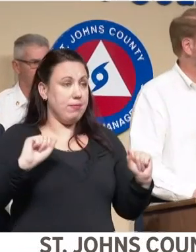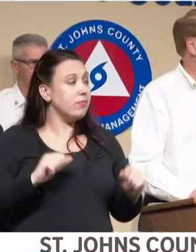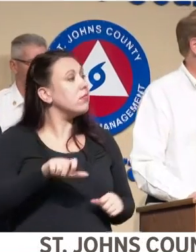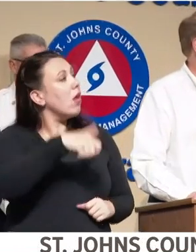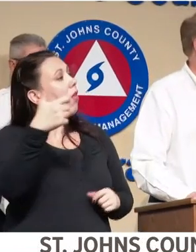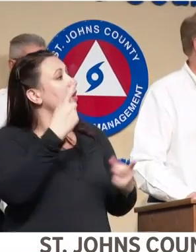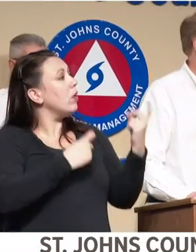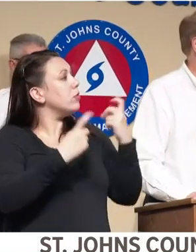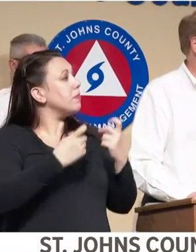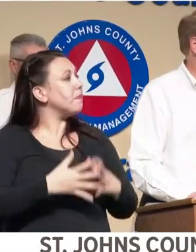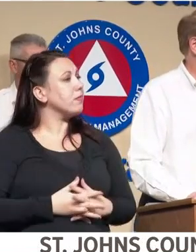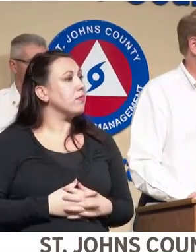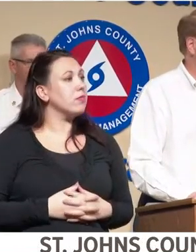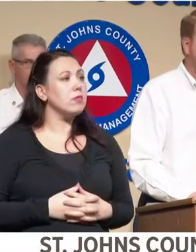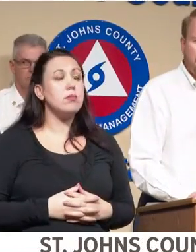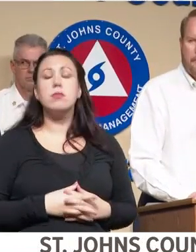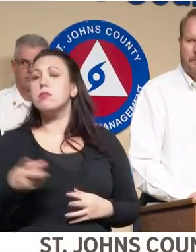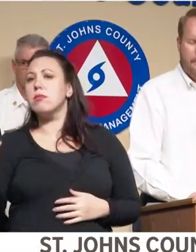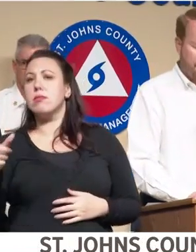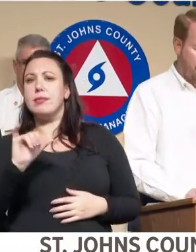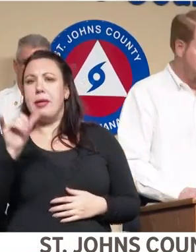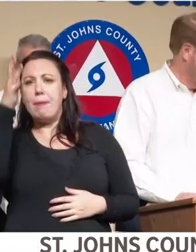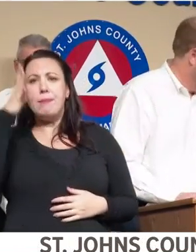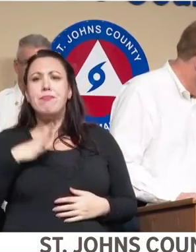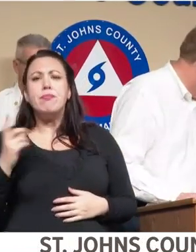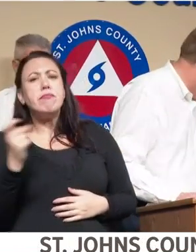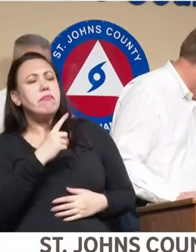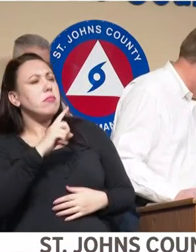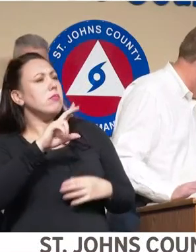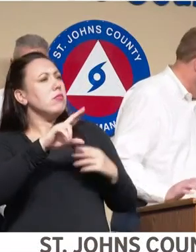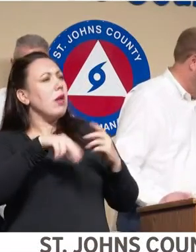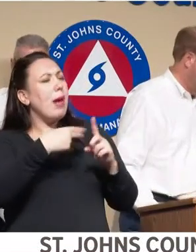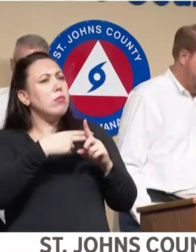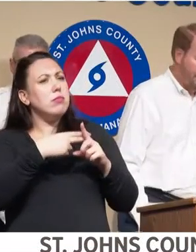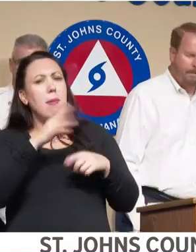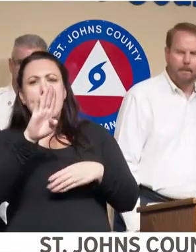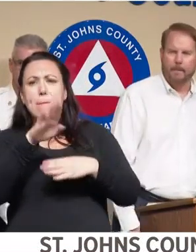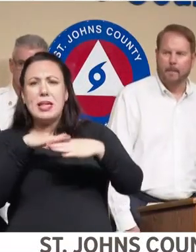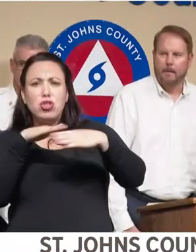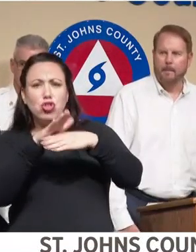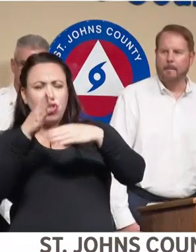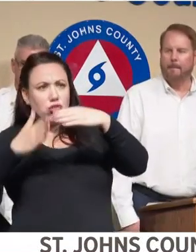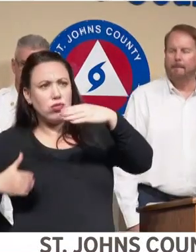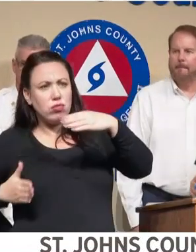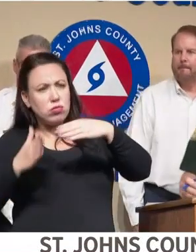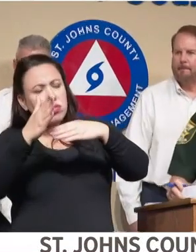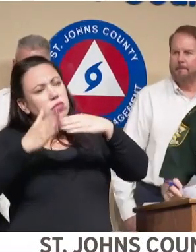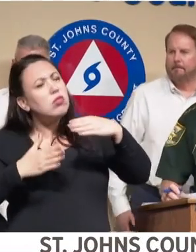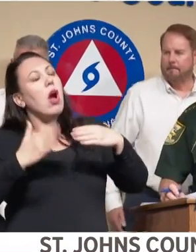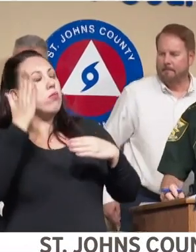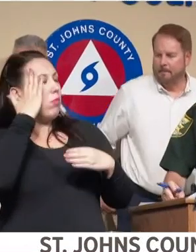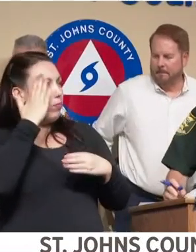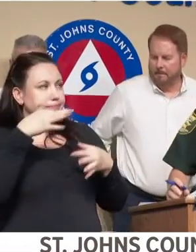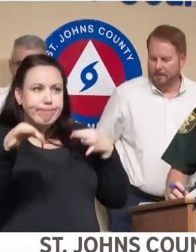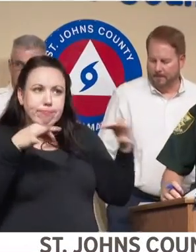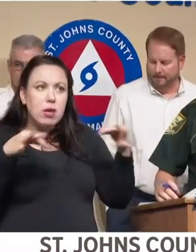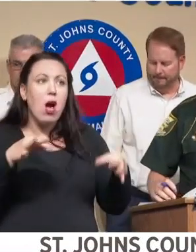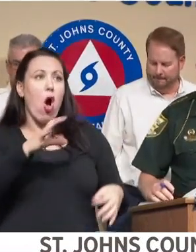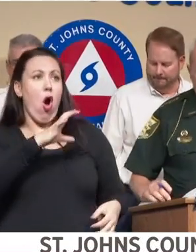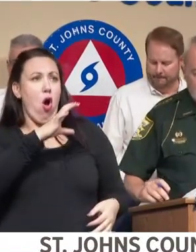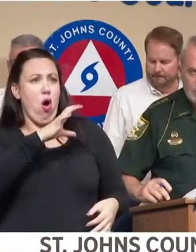Any other questions? Sheriff, about the beaches. I know that you said that officers and deputies have discretion.